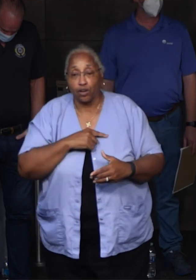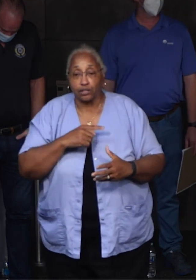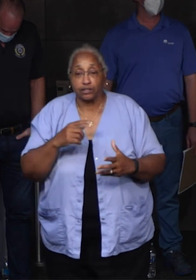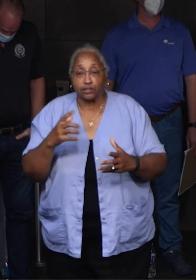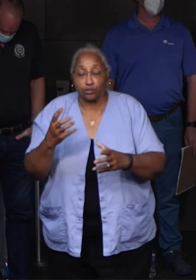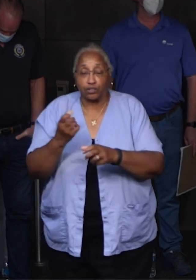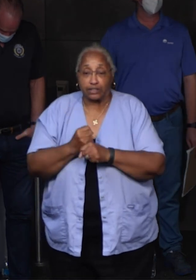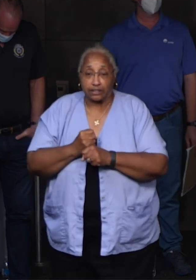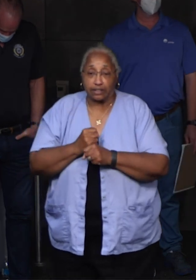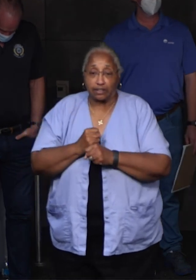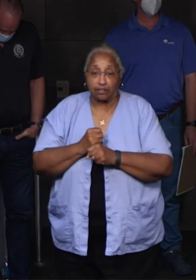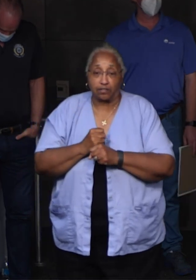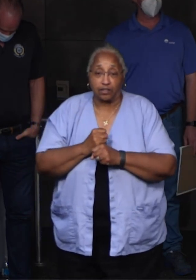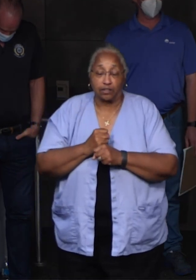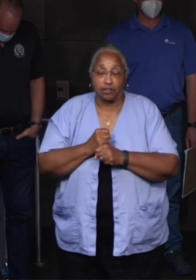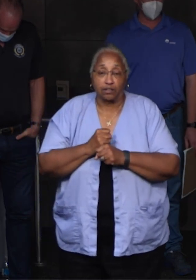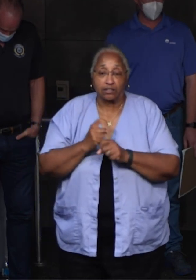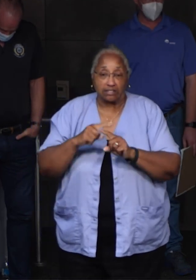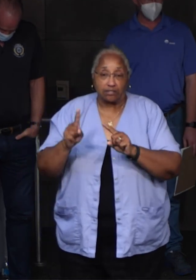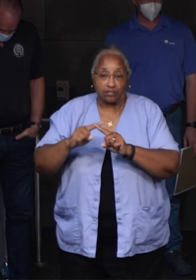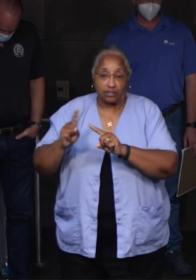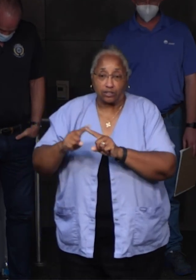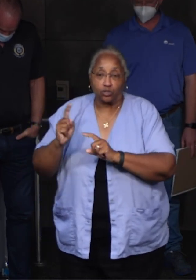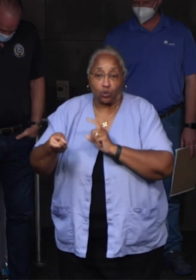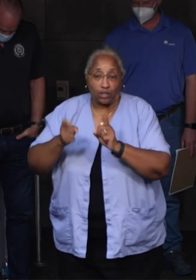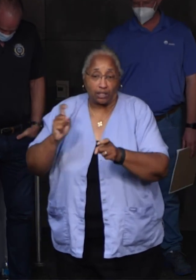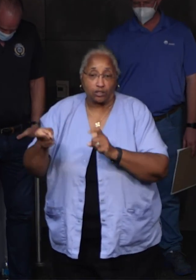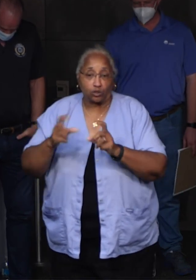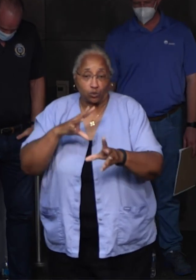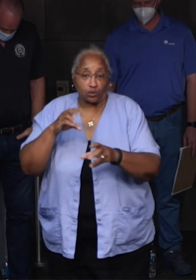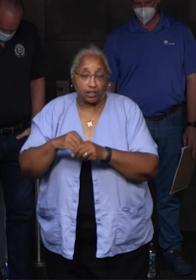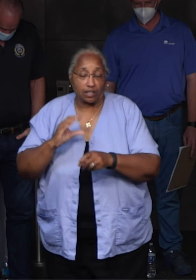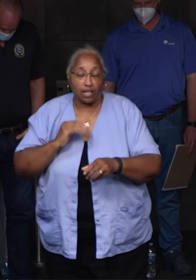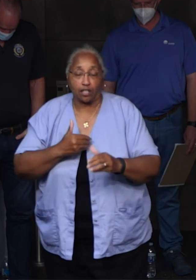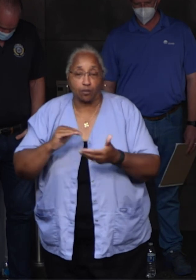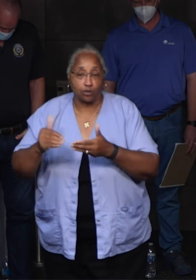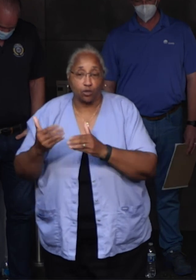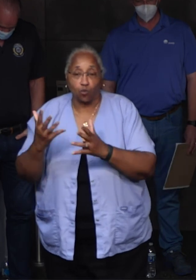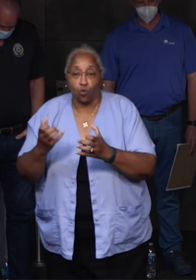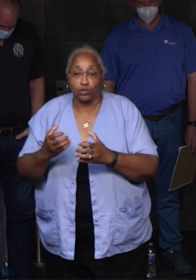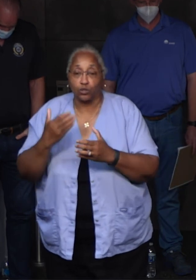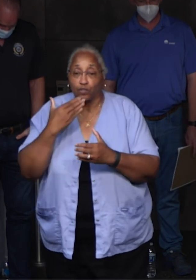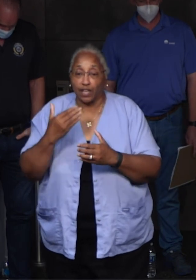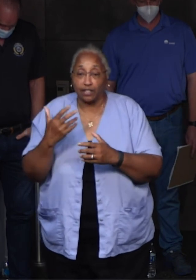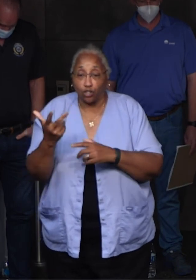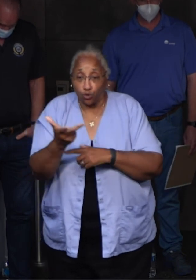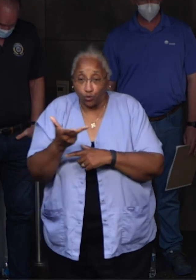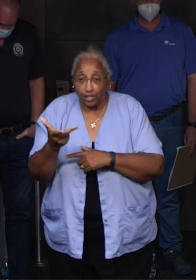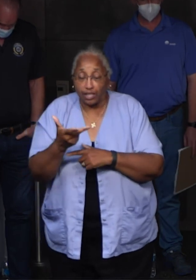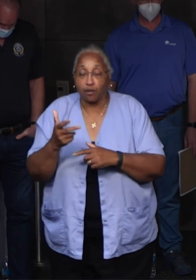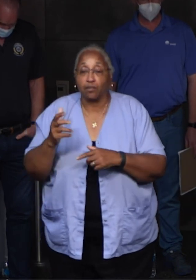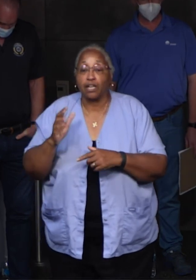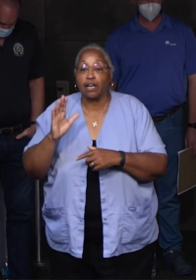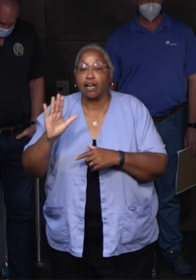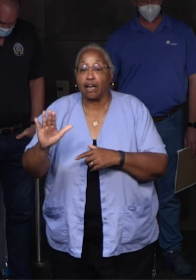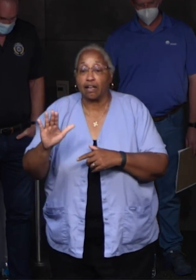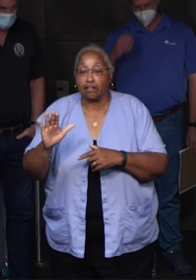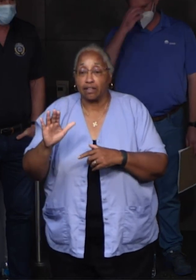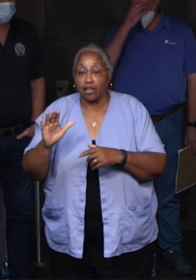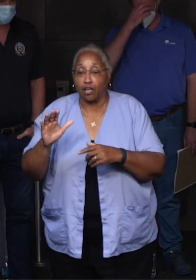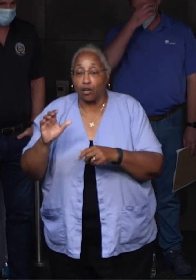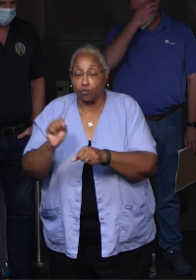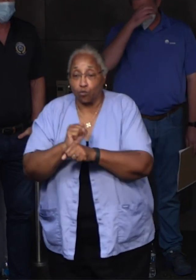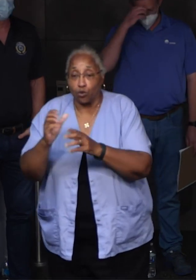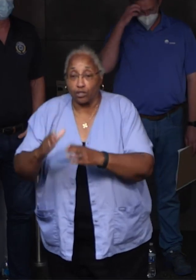in our community. And I'd like to thank their colleagues from North Louisiana who helped